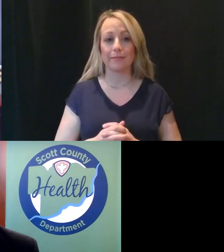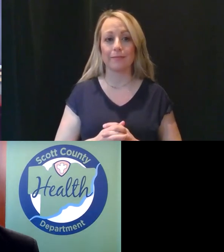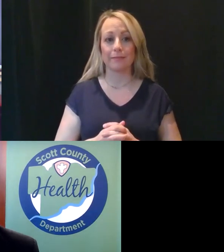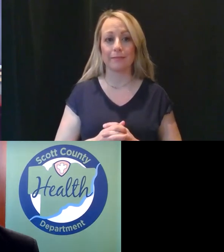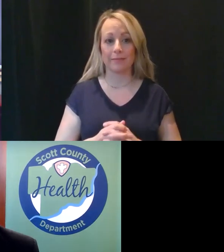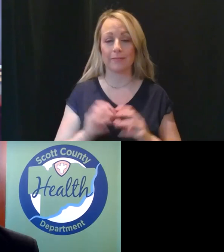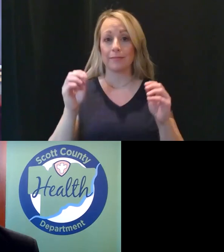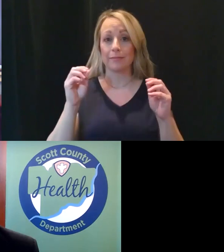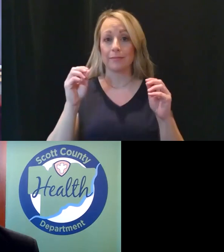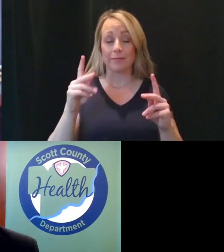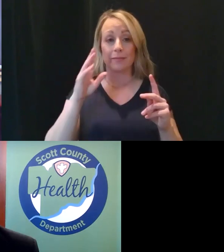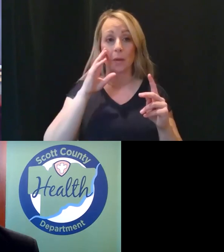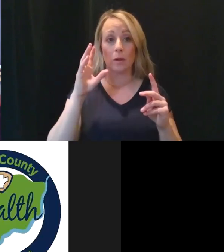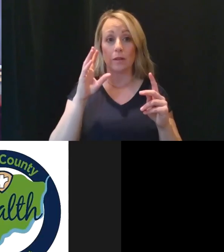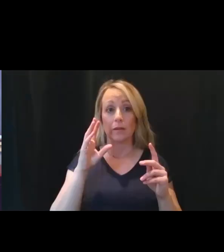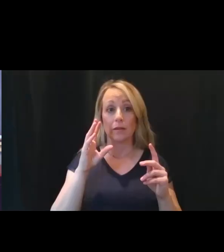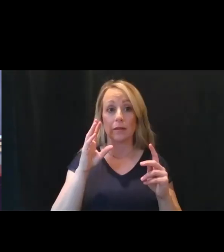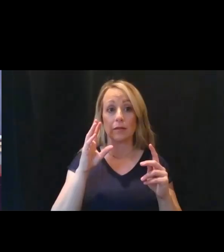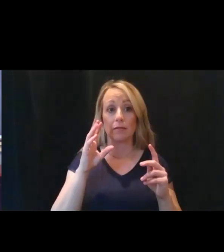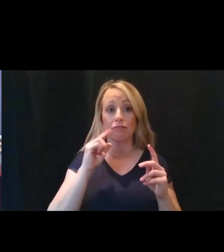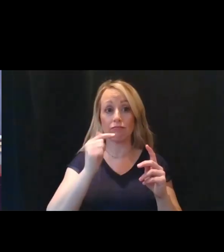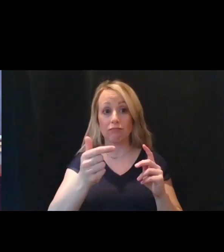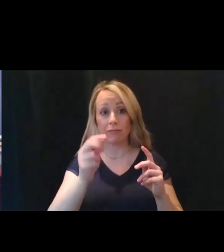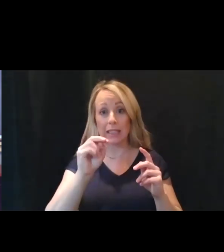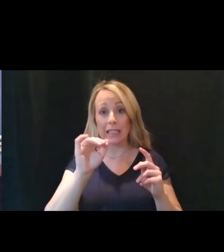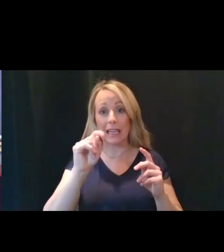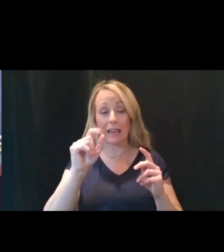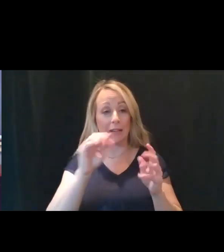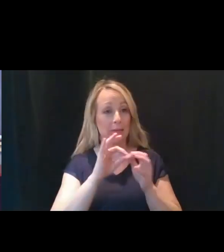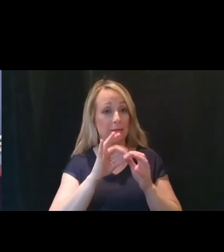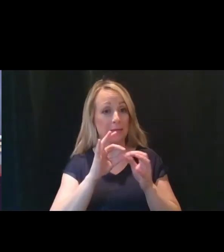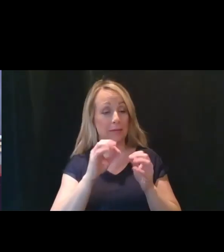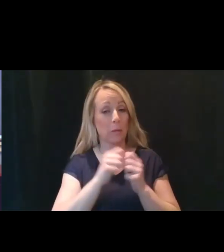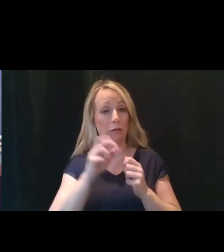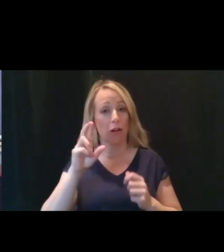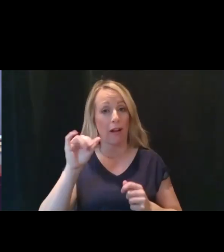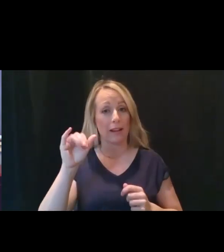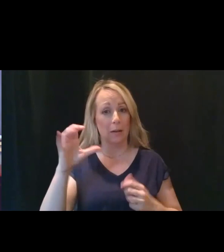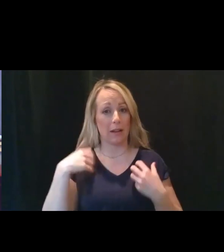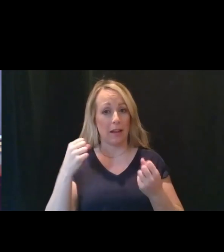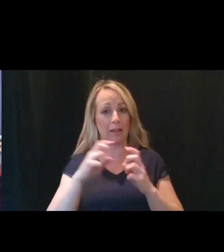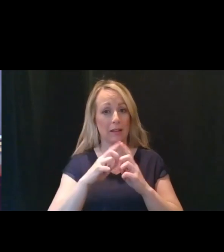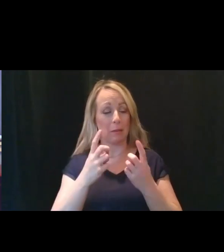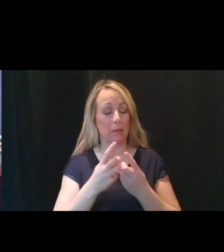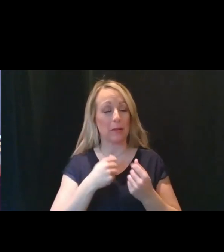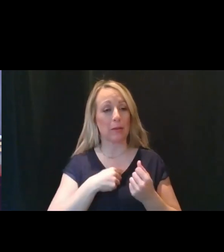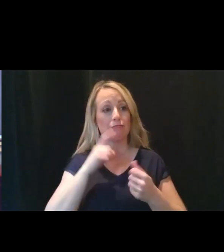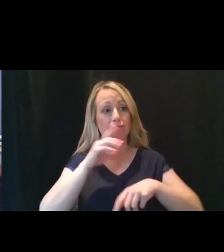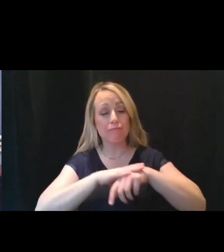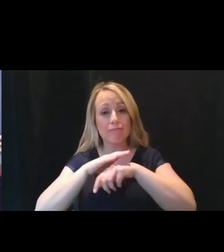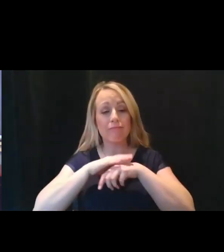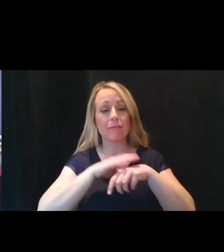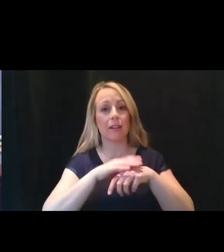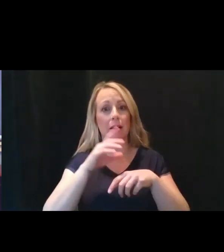Okay, first we'll be hearing from Nita Ludwig with Rock Island County Health Department. Thanks, Nita. Sure. So by this time in our COVID-19